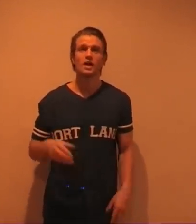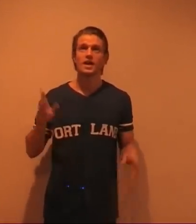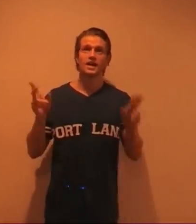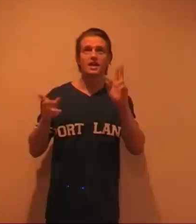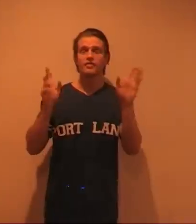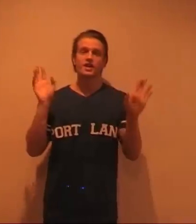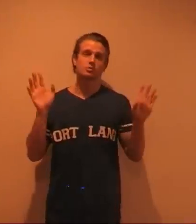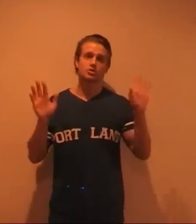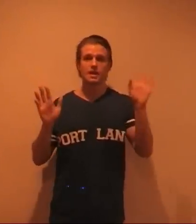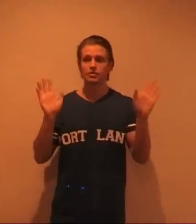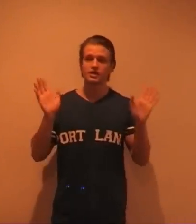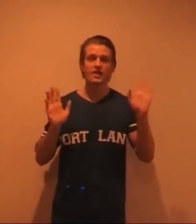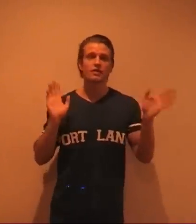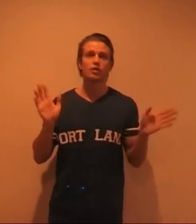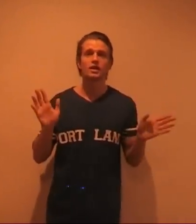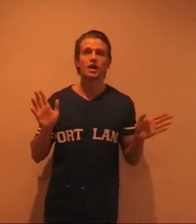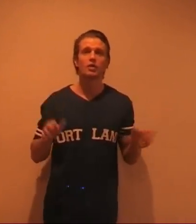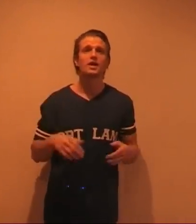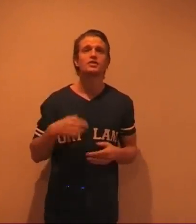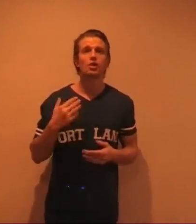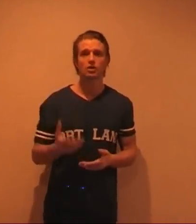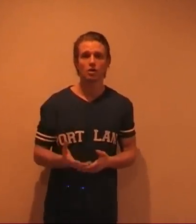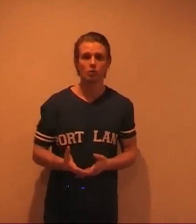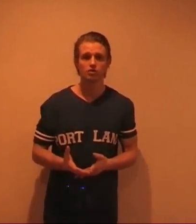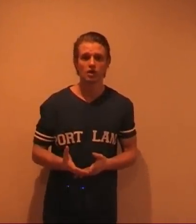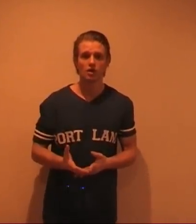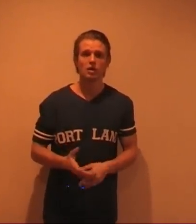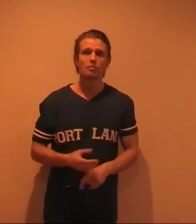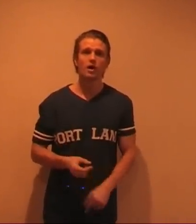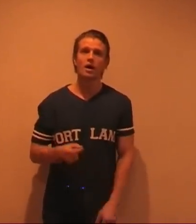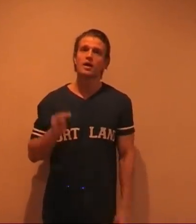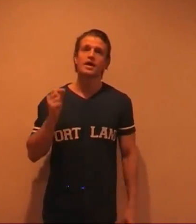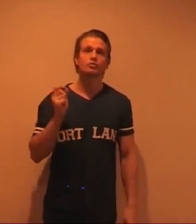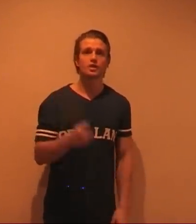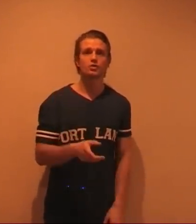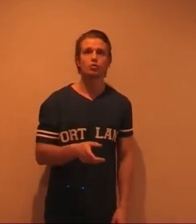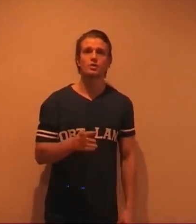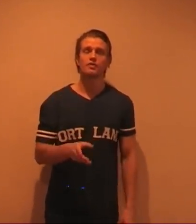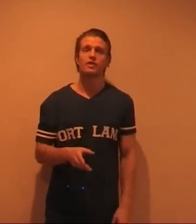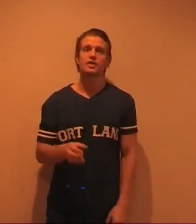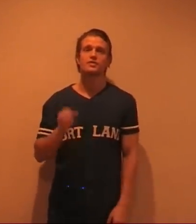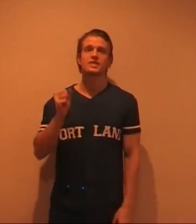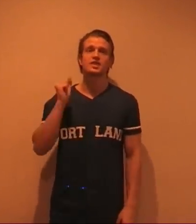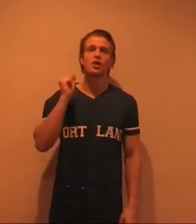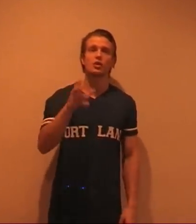like fashionable celebrity fad right now. It's coconut water but it's really cool. My favourite is Vita Coco.